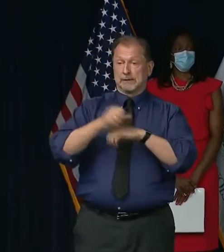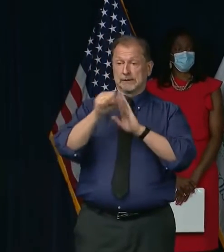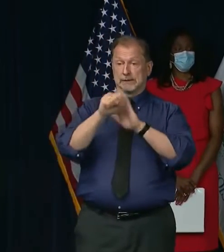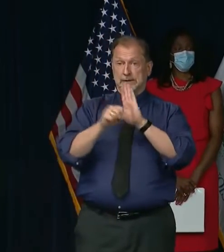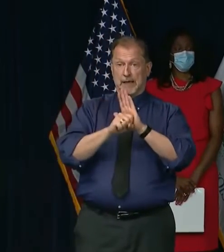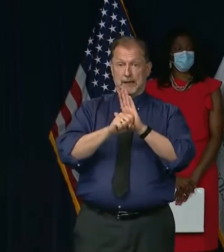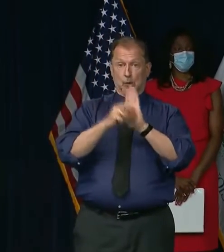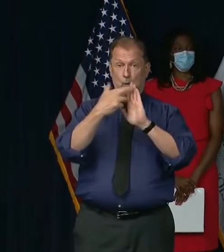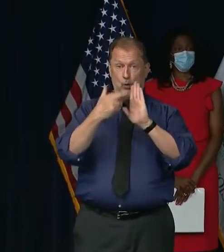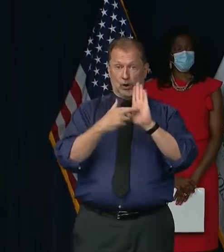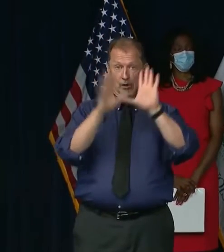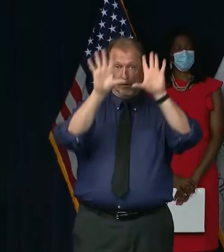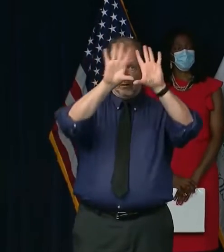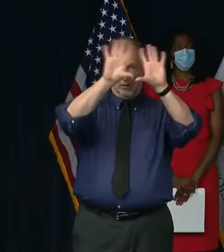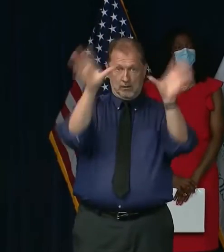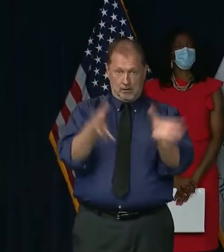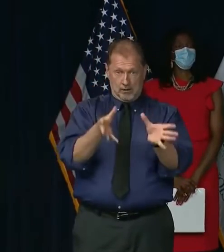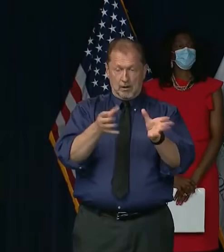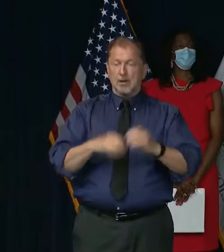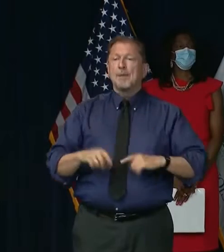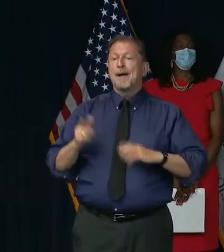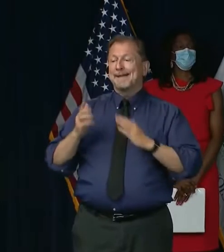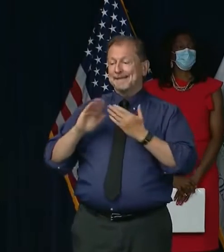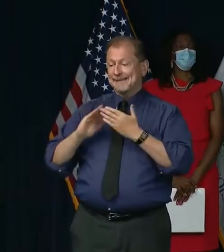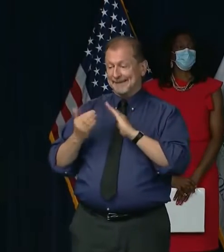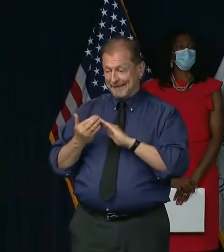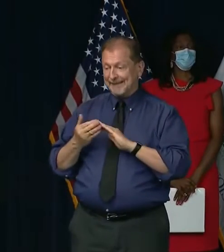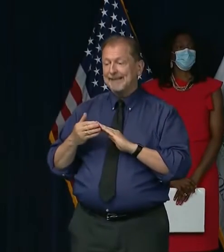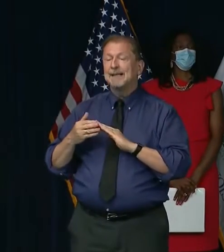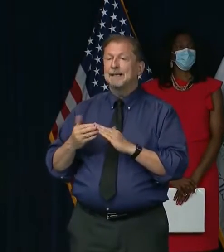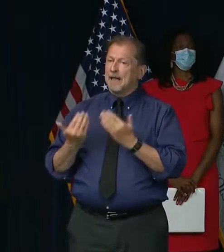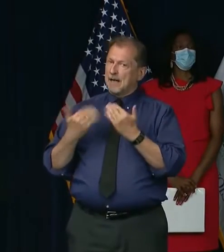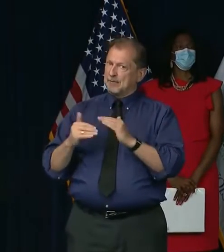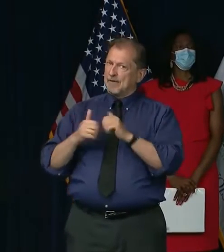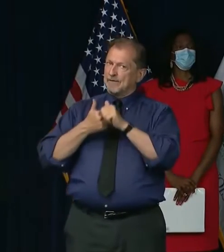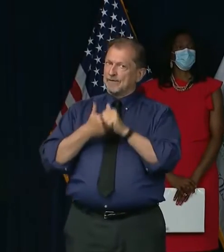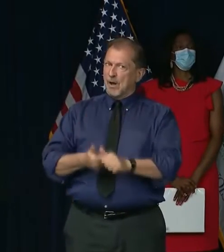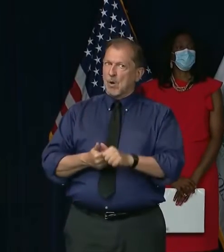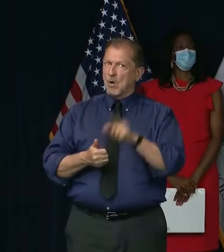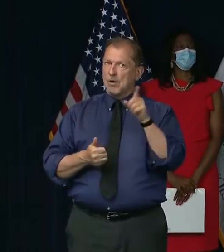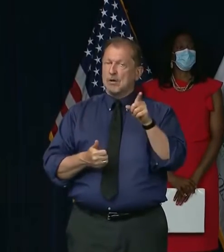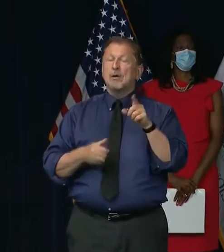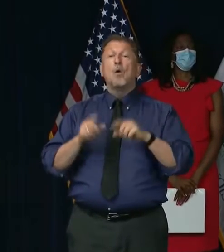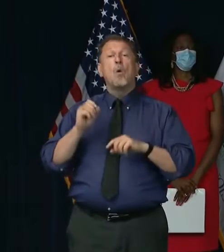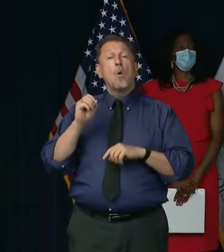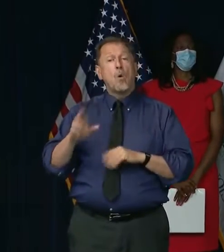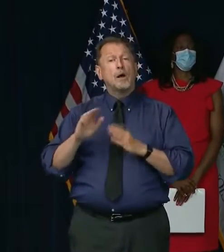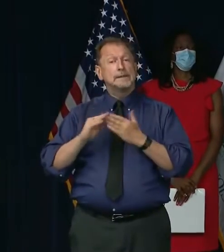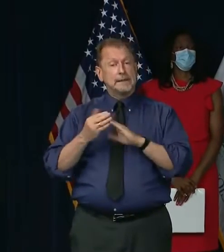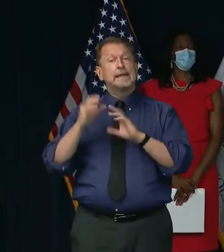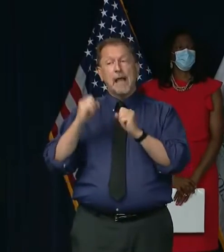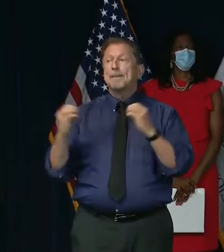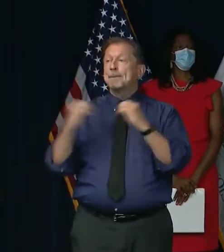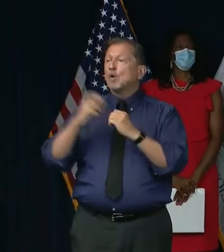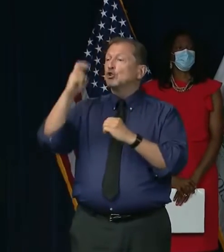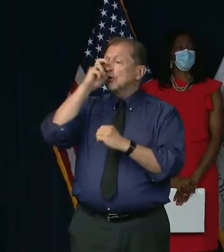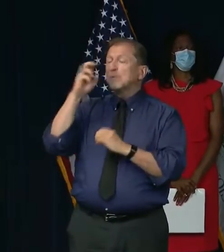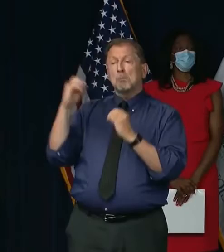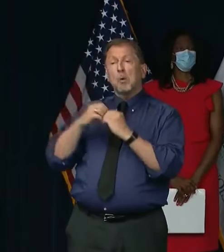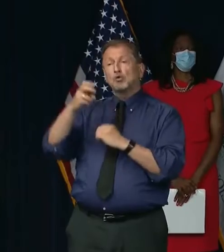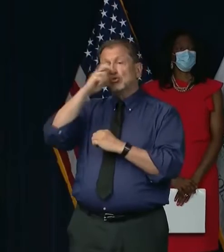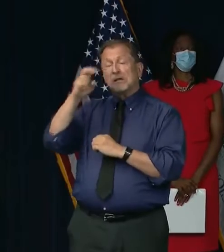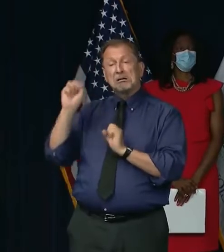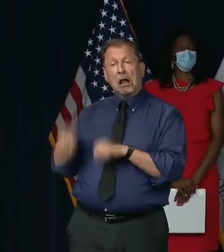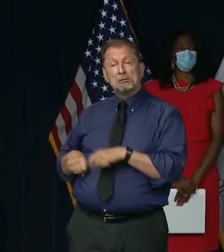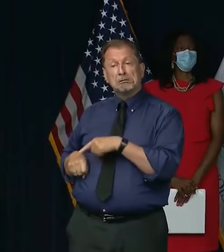municipality has the obligation to follow the guidelines, or they can put in guidelines that are more strict